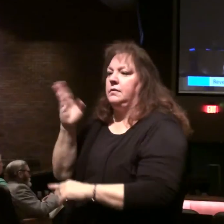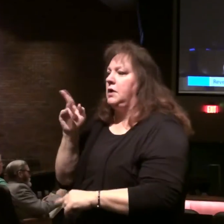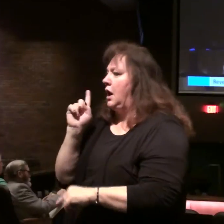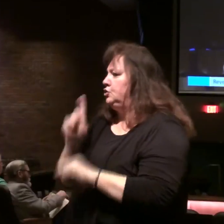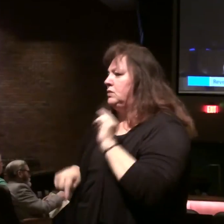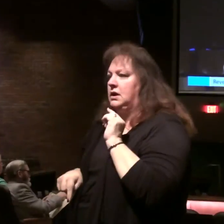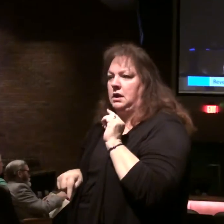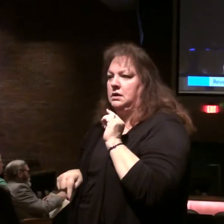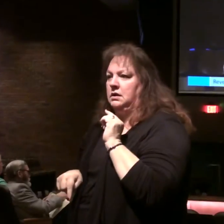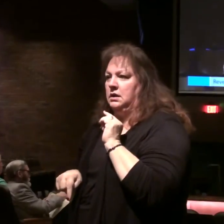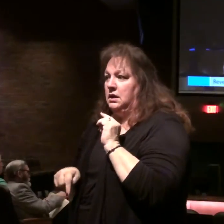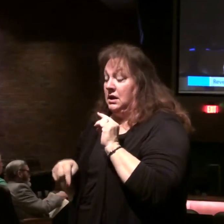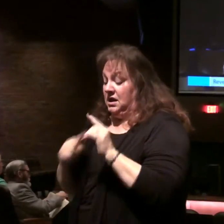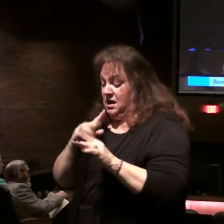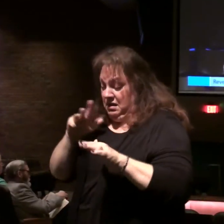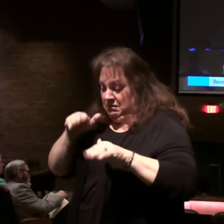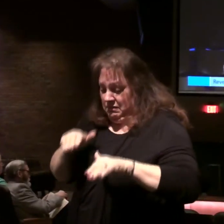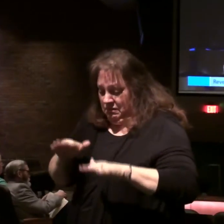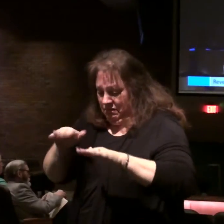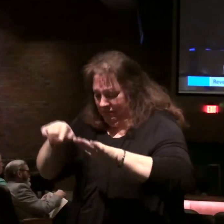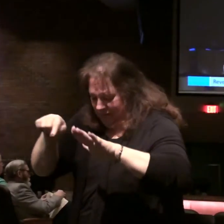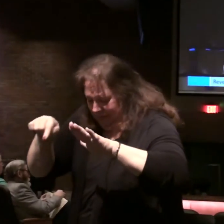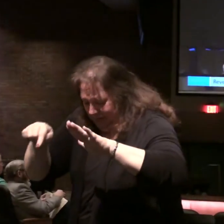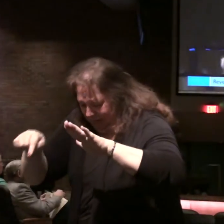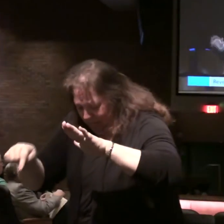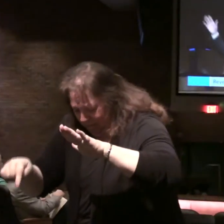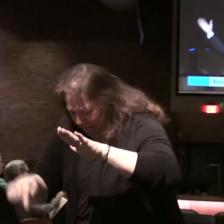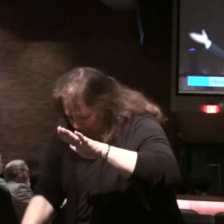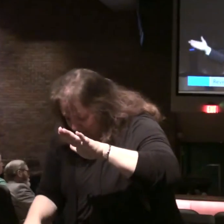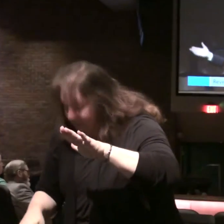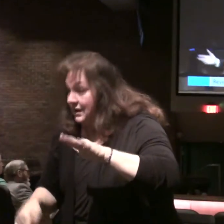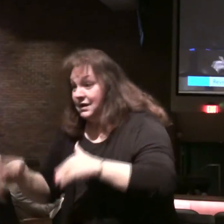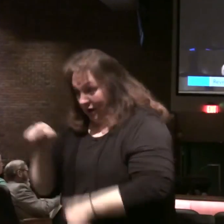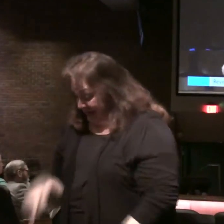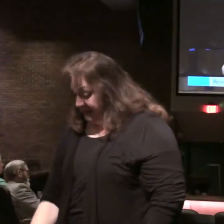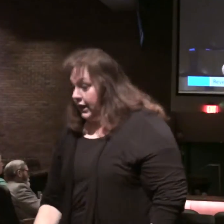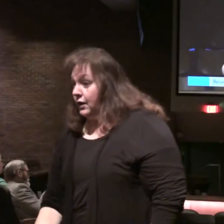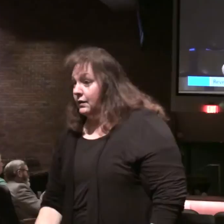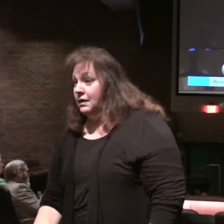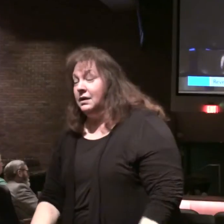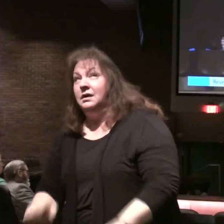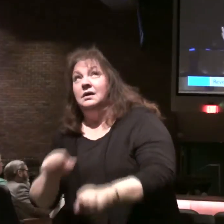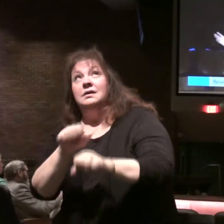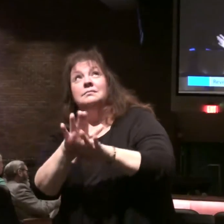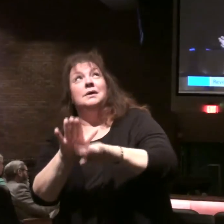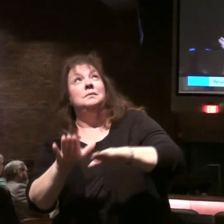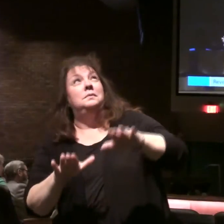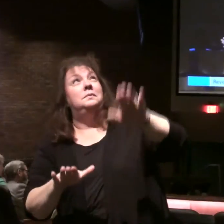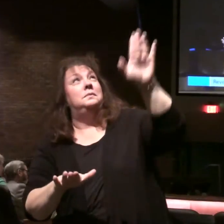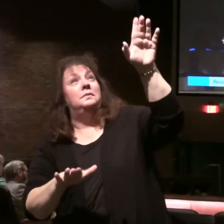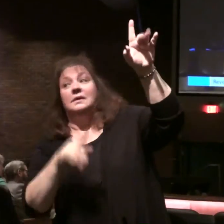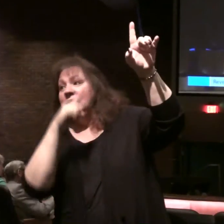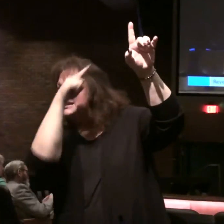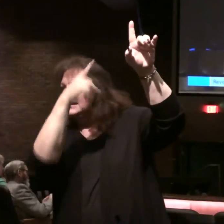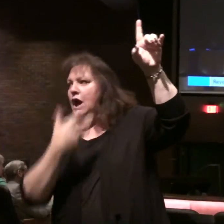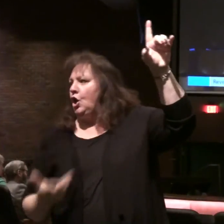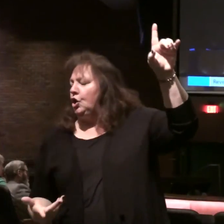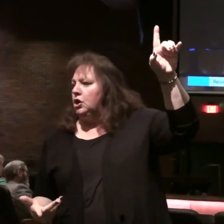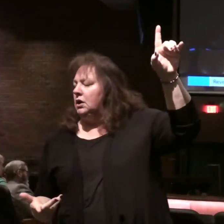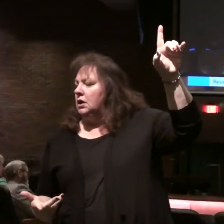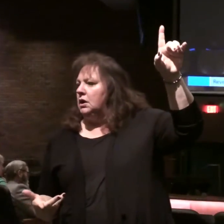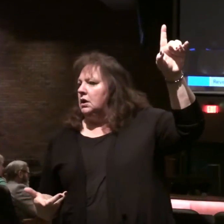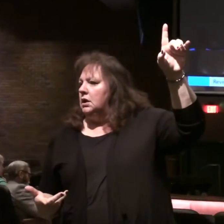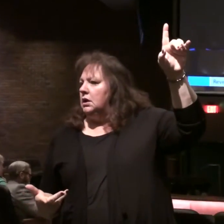You get to the depths of the sea, he's there. You go to the heights of heaven, he's there. can't. But he